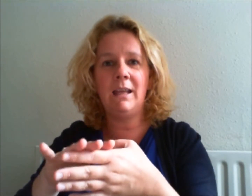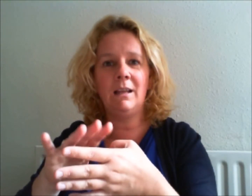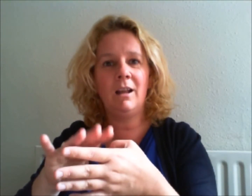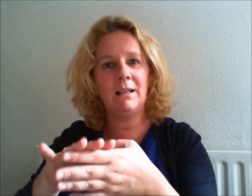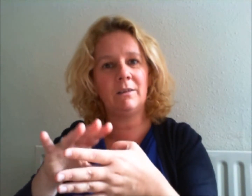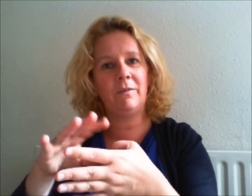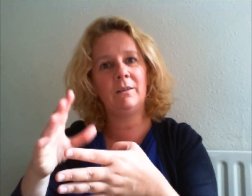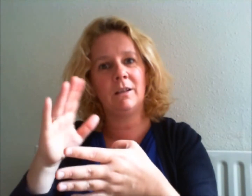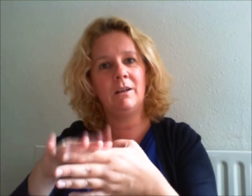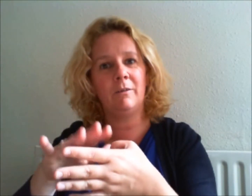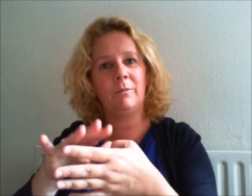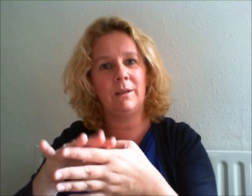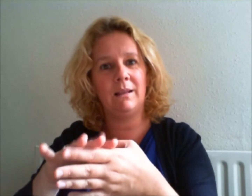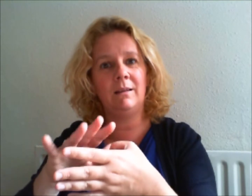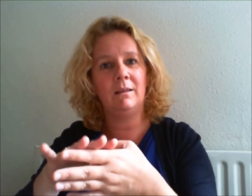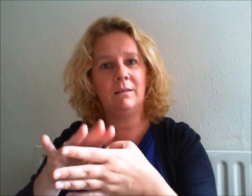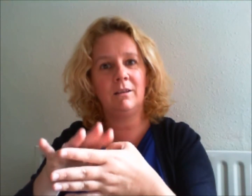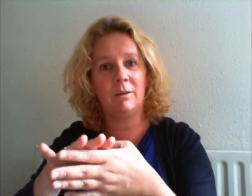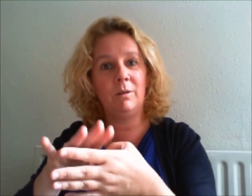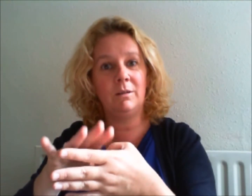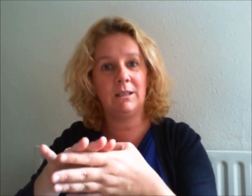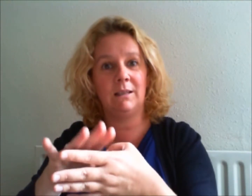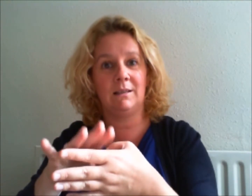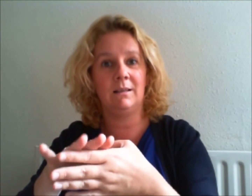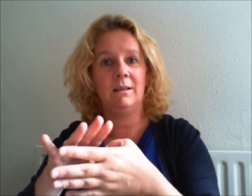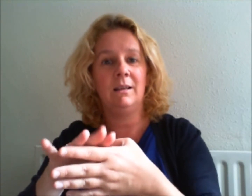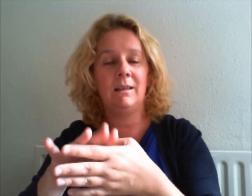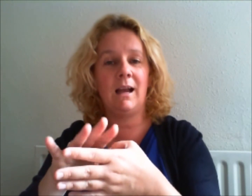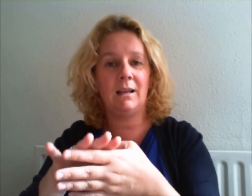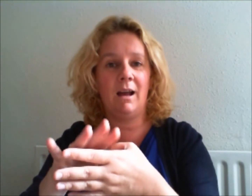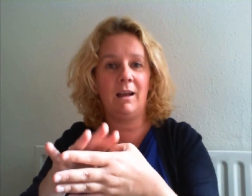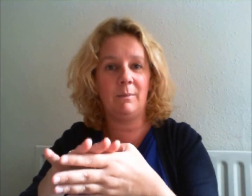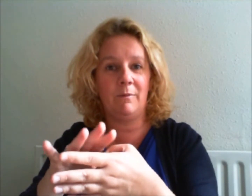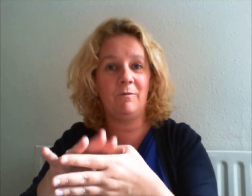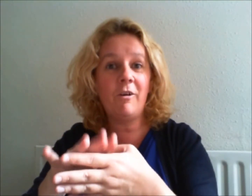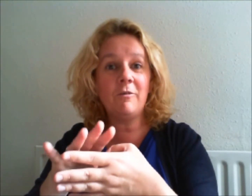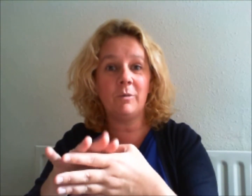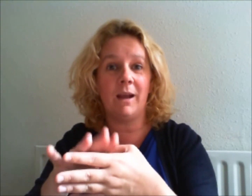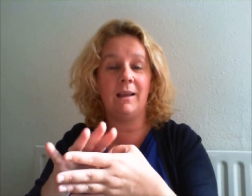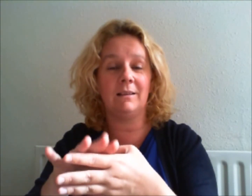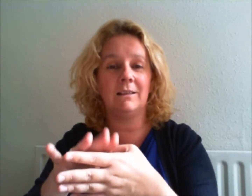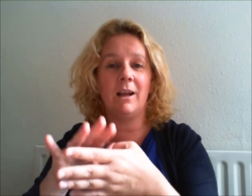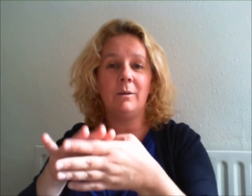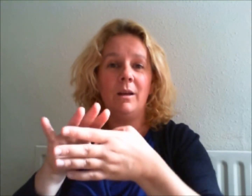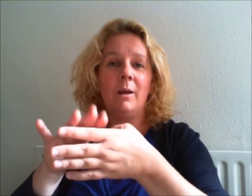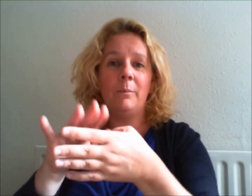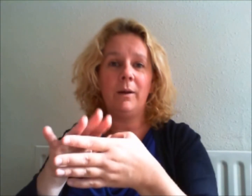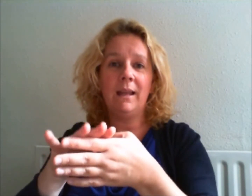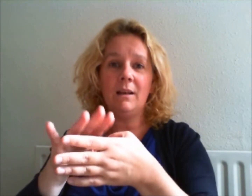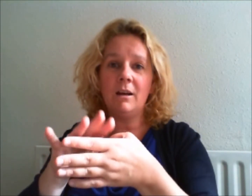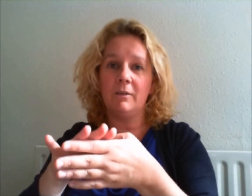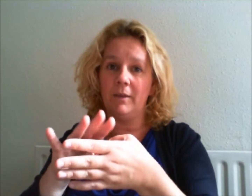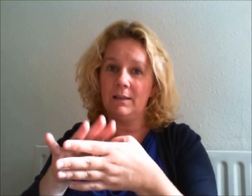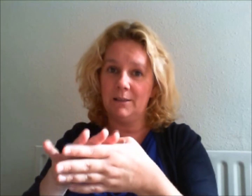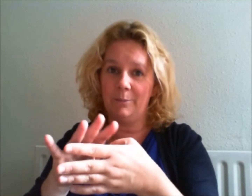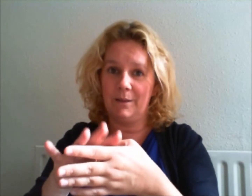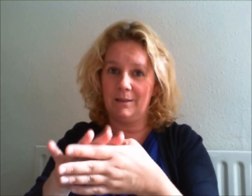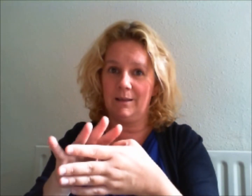like to feel the love within the communities that I am involved with. So bringing love into your business